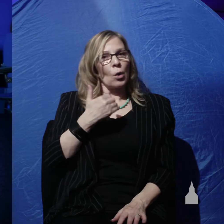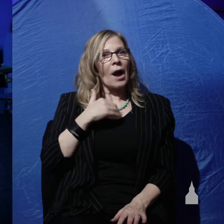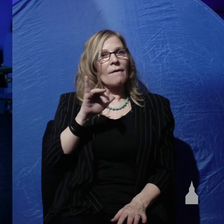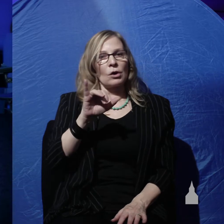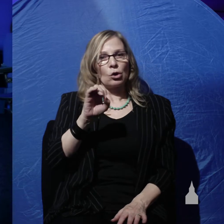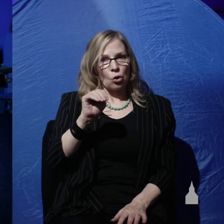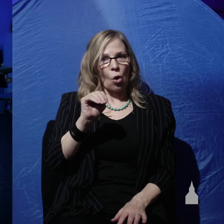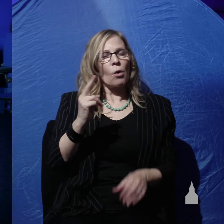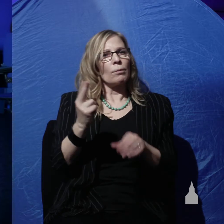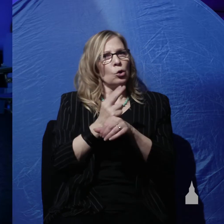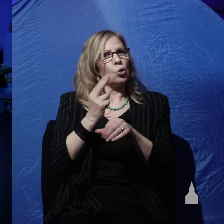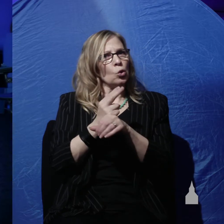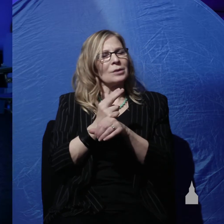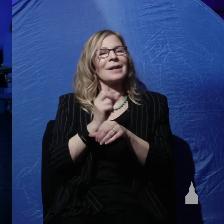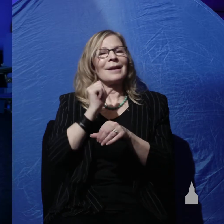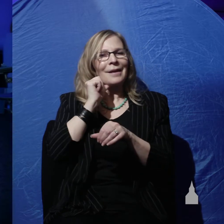used in a non-literal